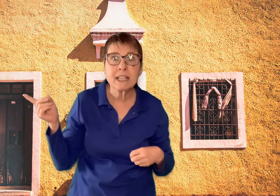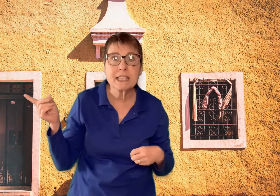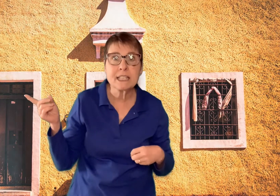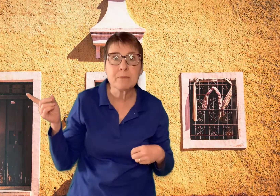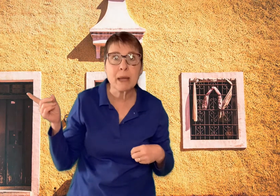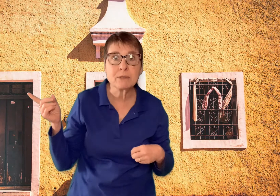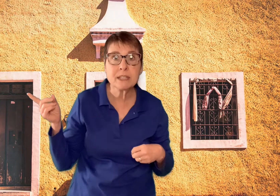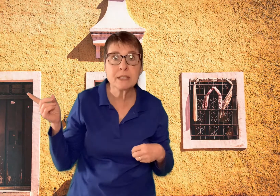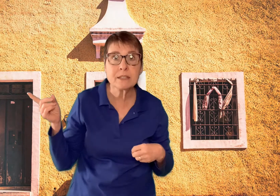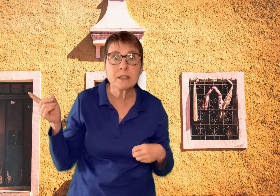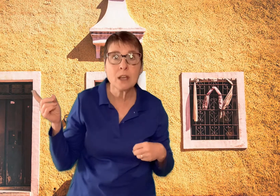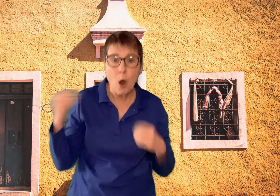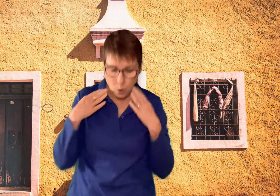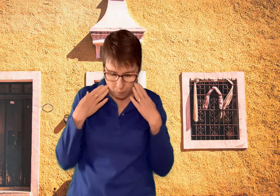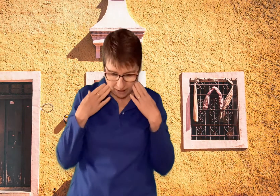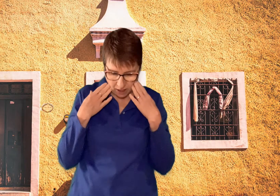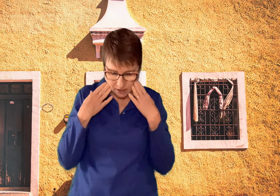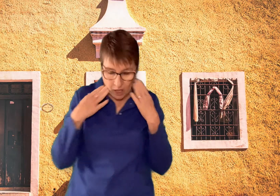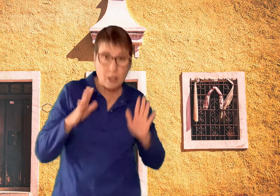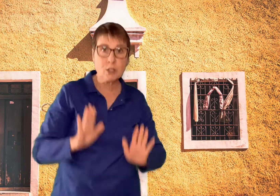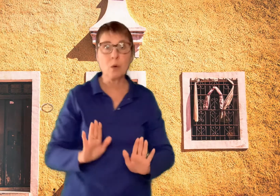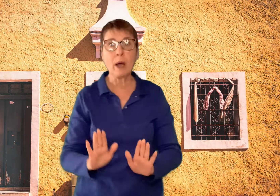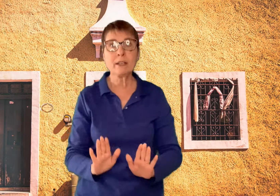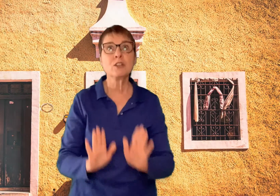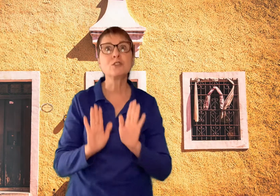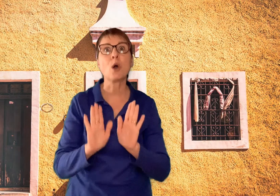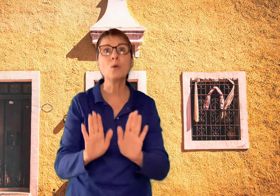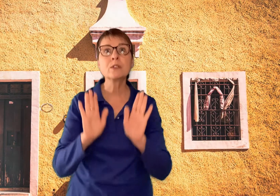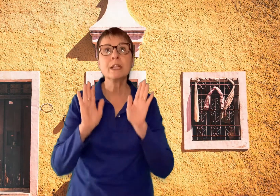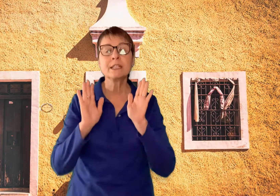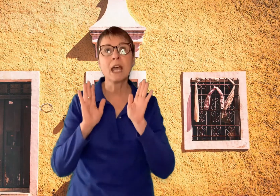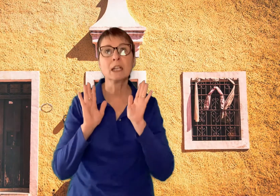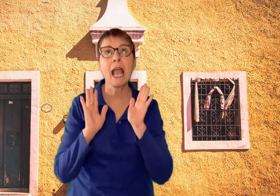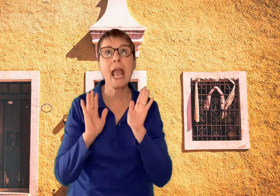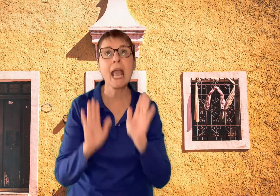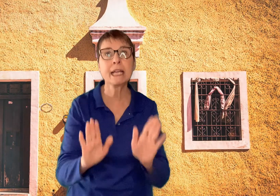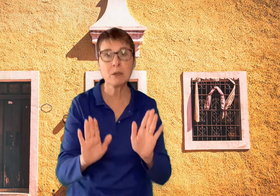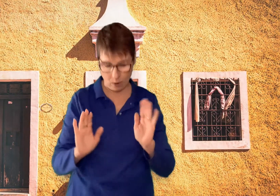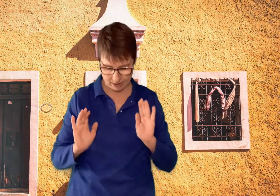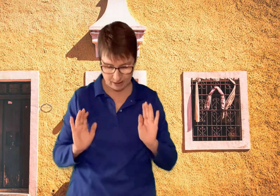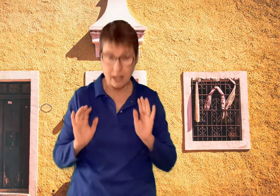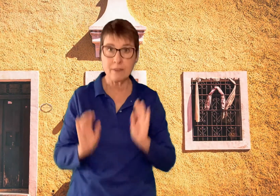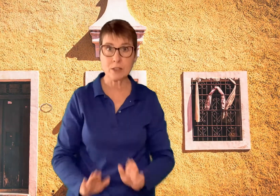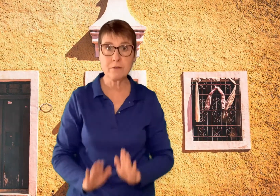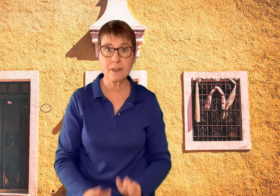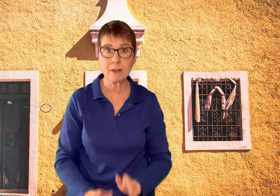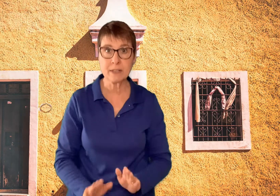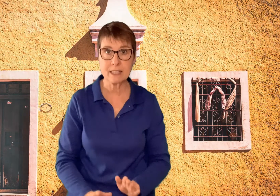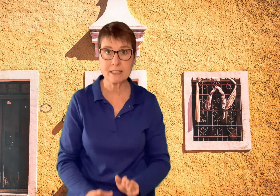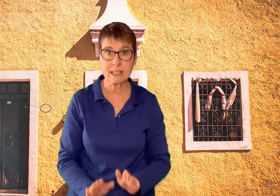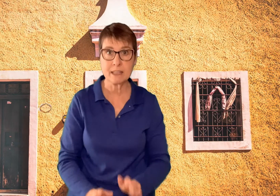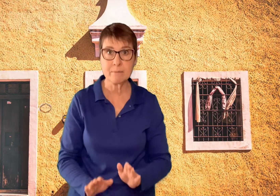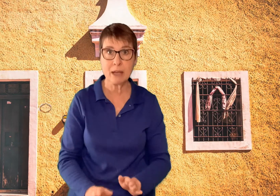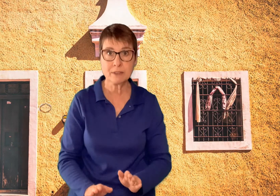this in the mountains? Oh my gosh, you know what? Don't tell anyone that you found this in the mountains